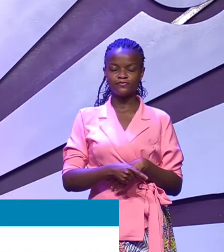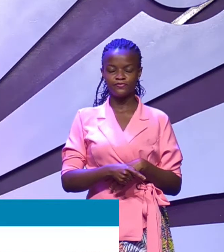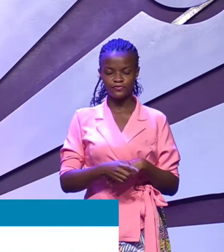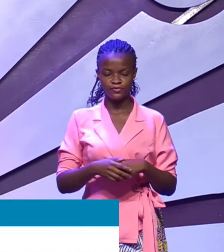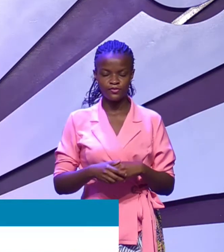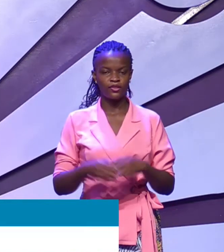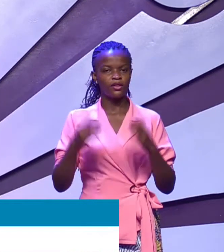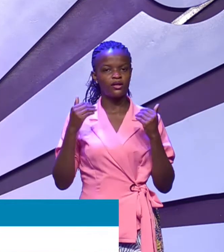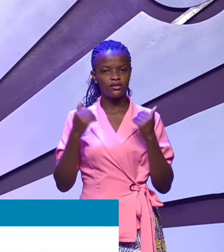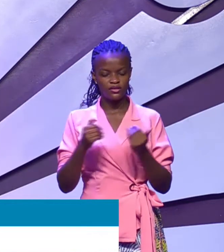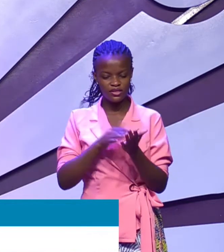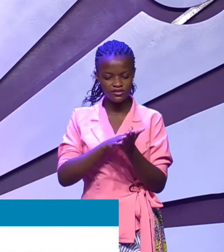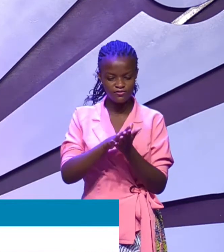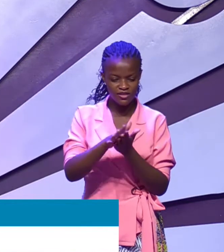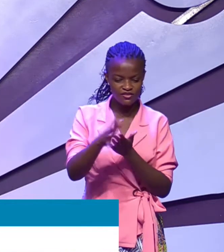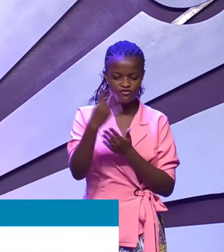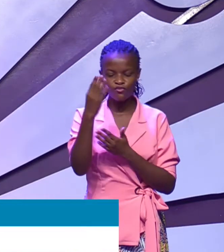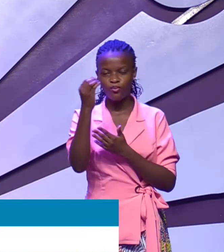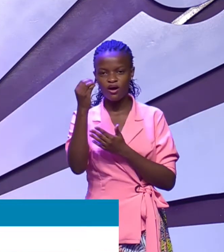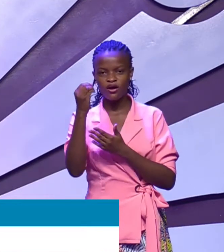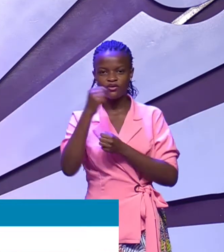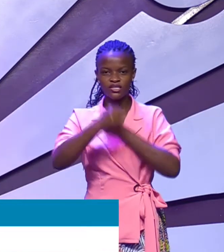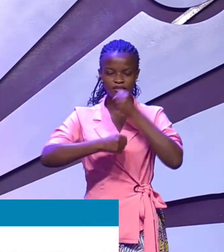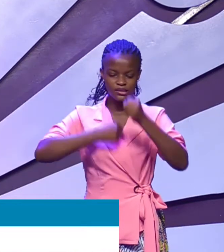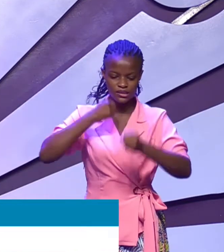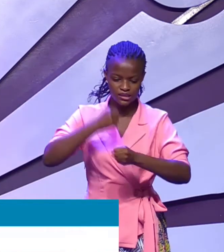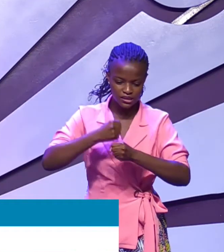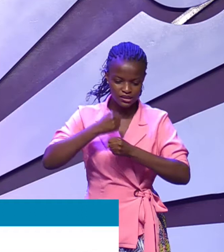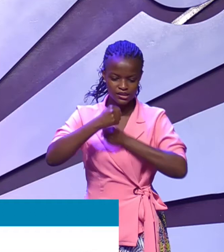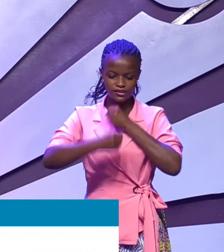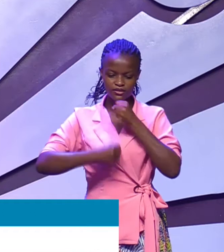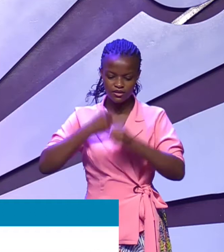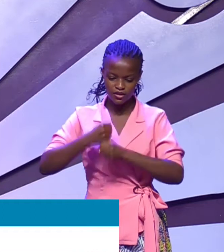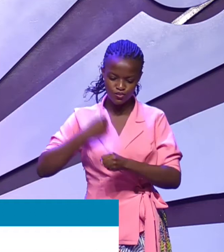They spent over 400 years in slavery in Egypt.